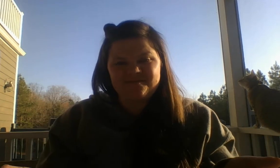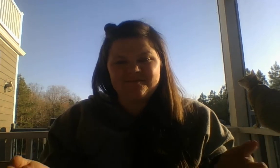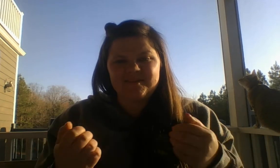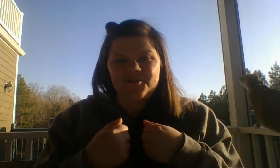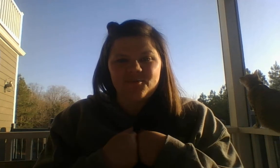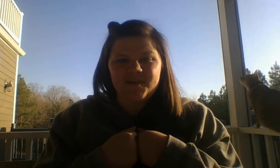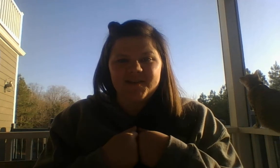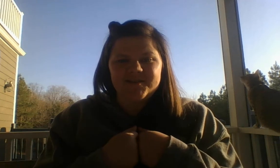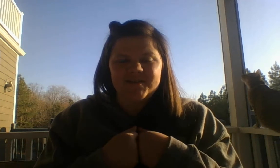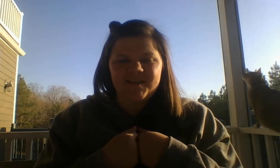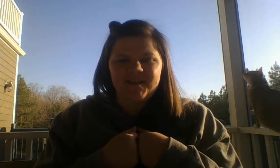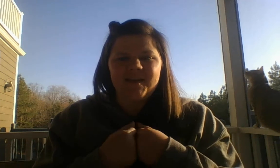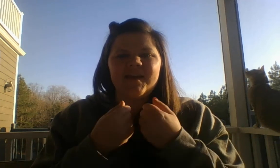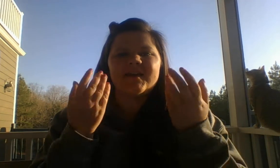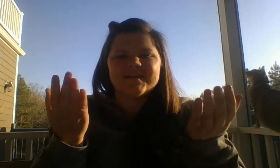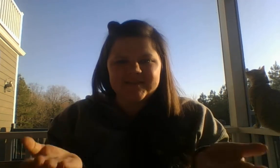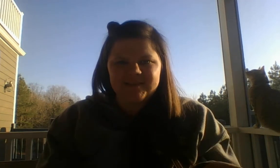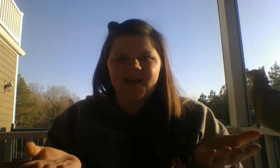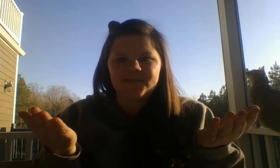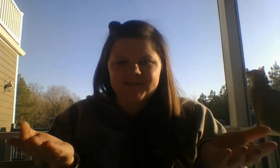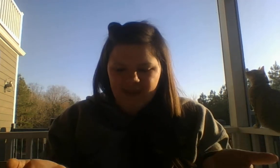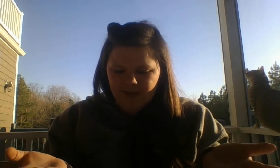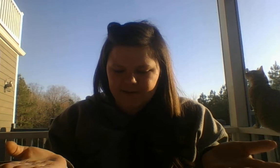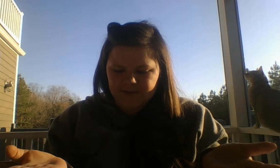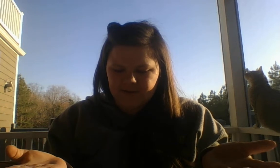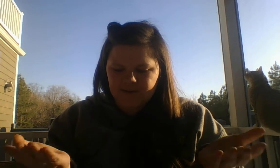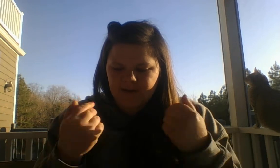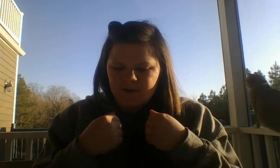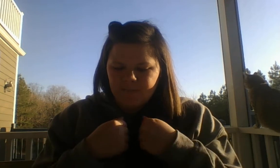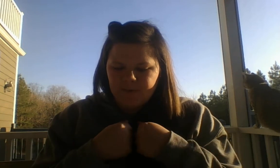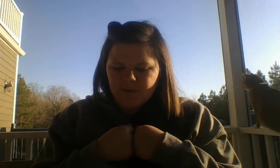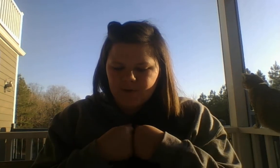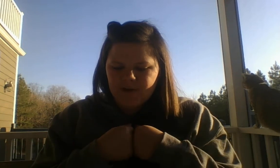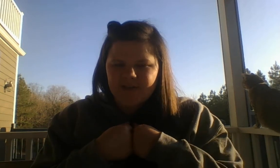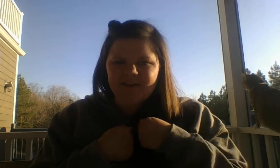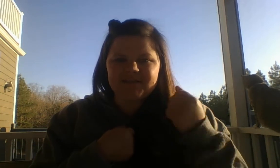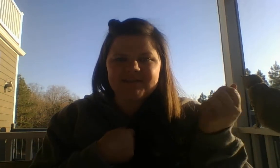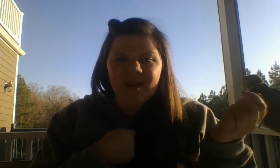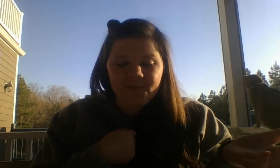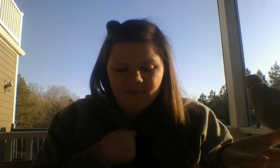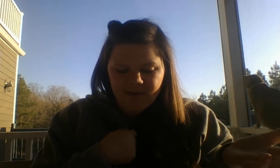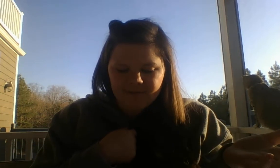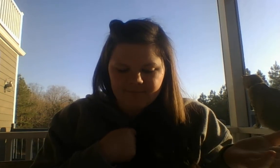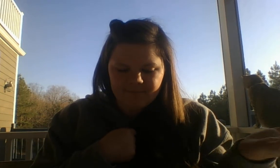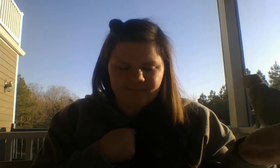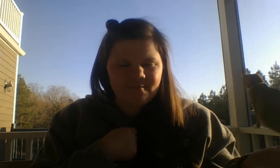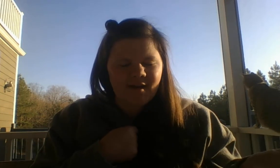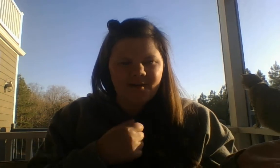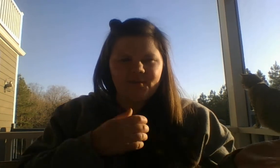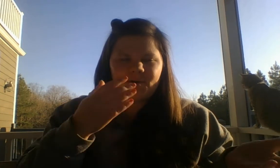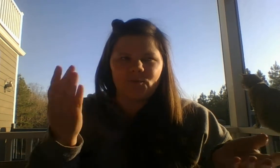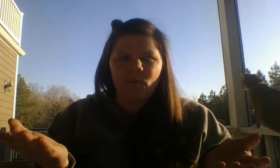The new word is downtown. The word is every. Add the word is